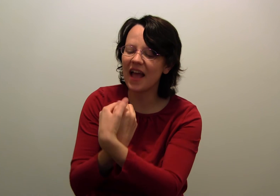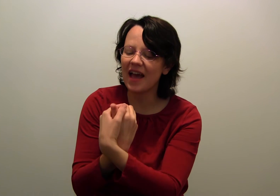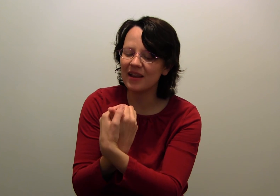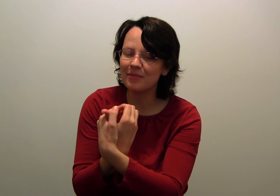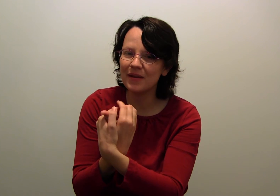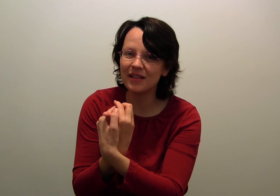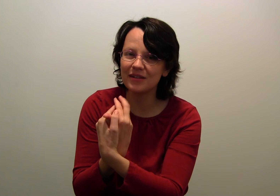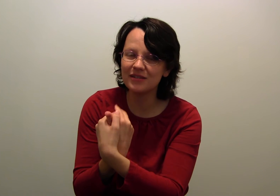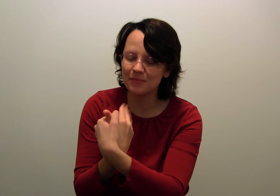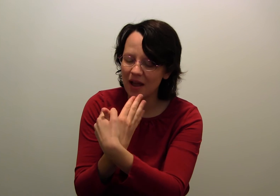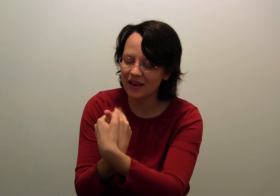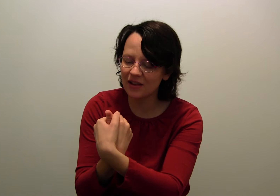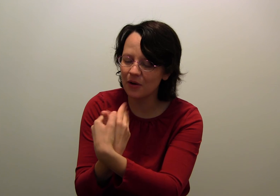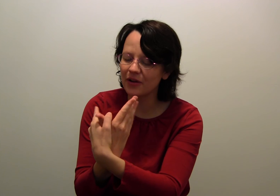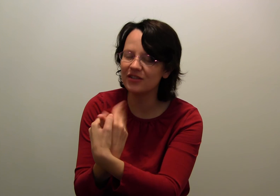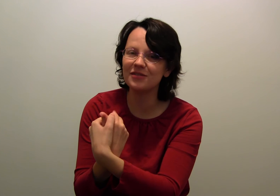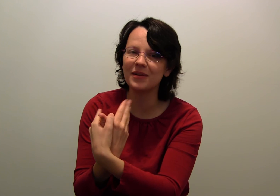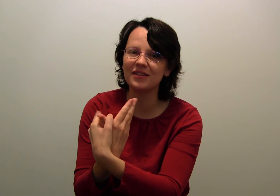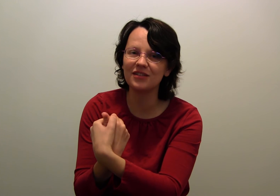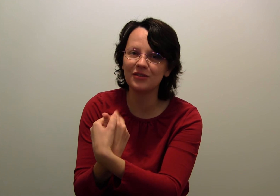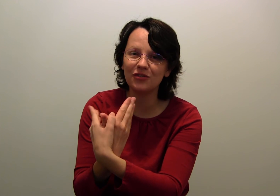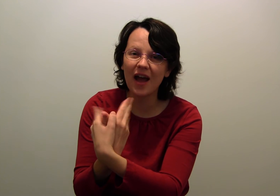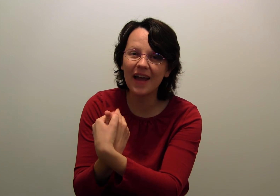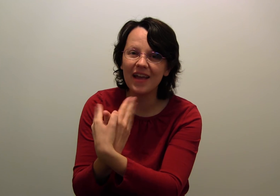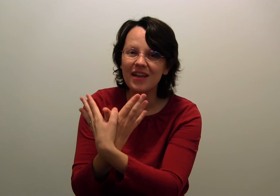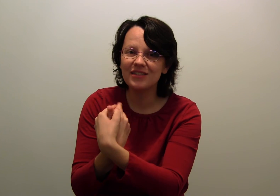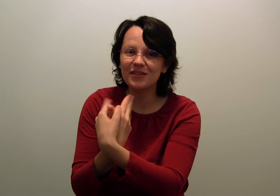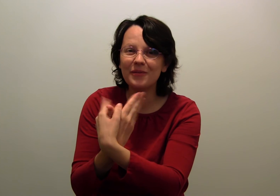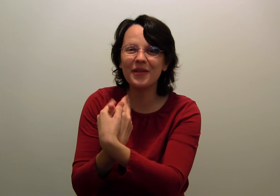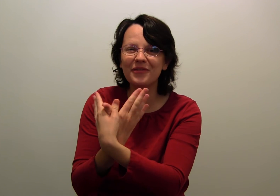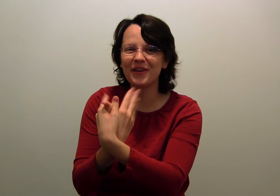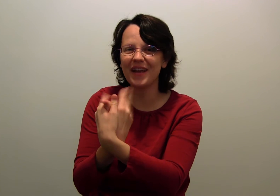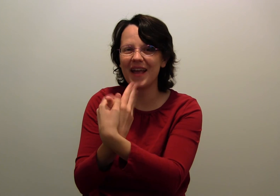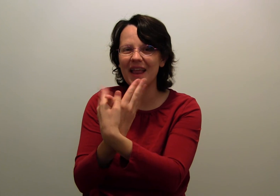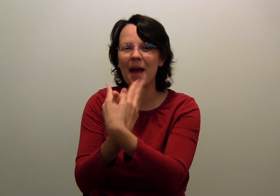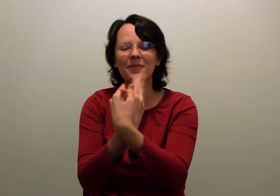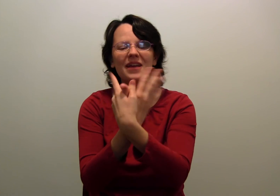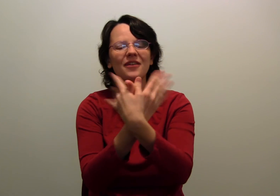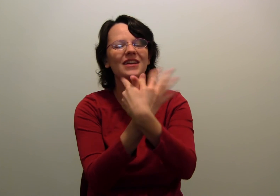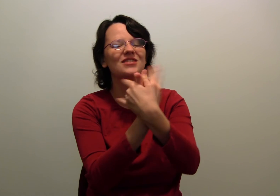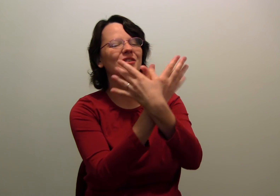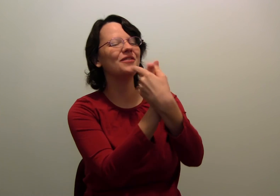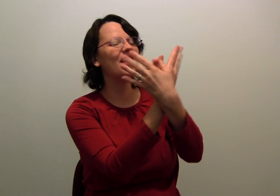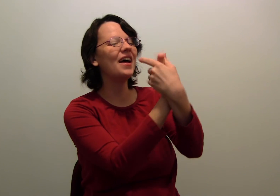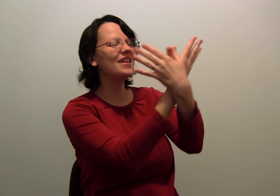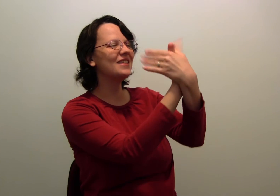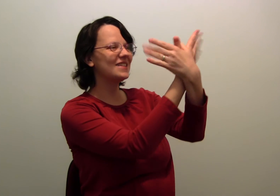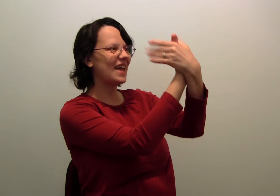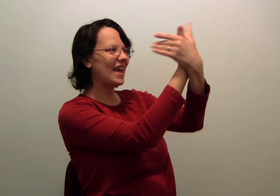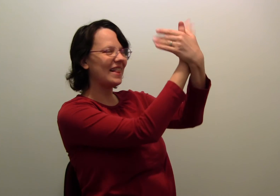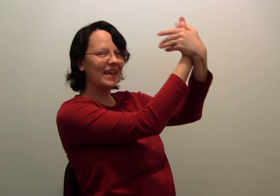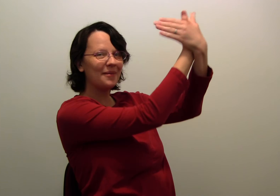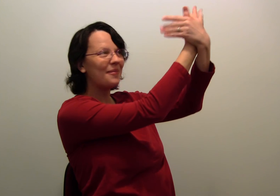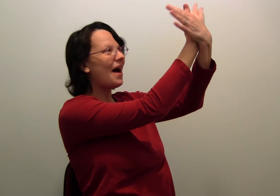caterpillar spreading gorgeous wings to dry. Soon the free and happy creature flutters gaily by.